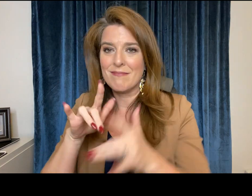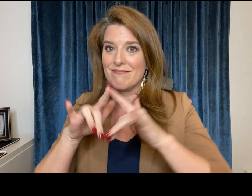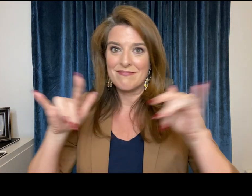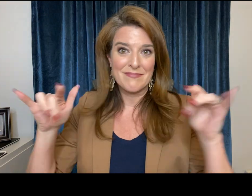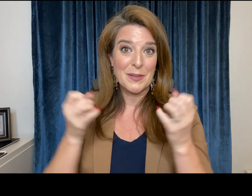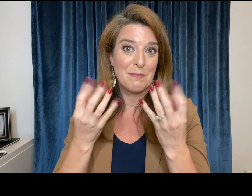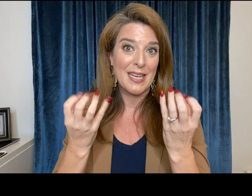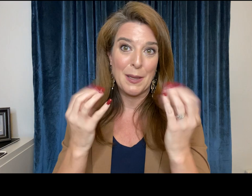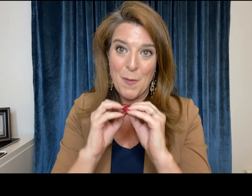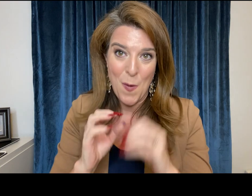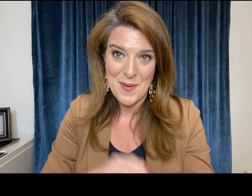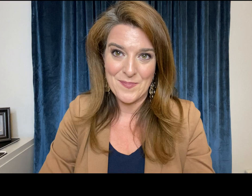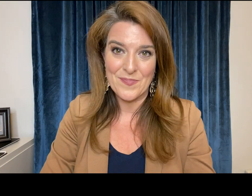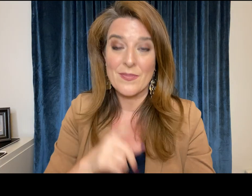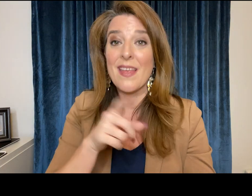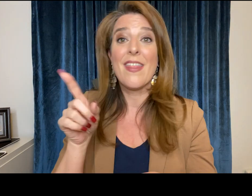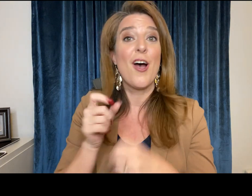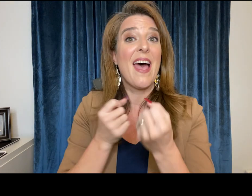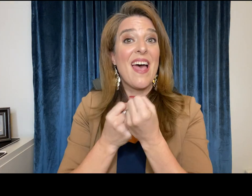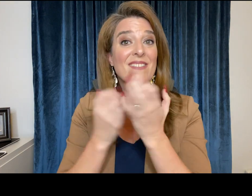employment school or many other places